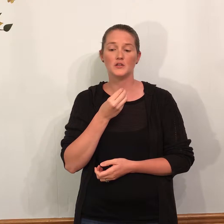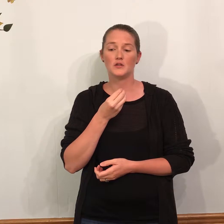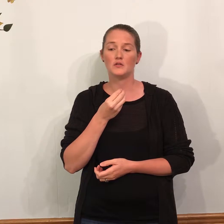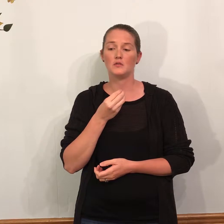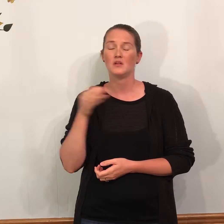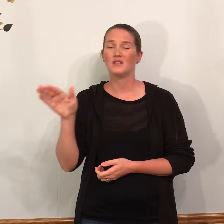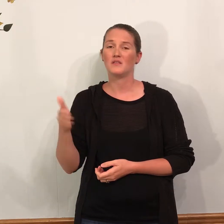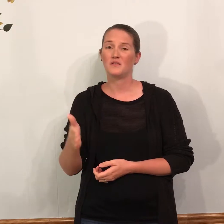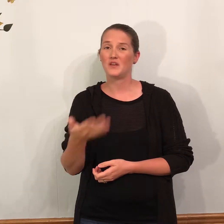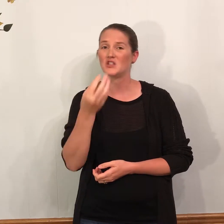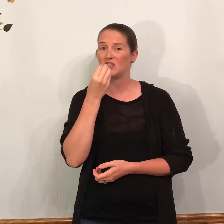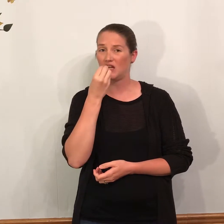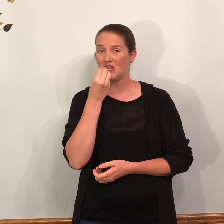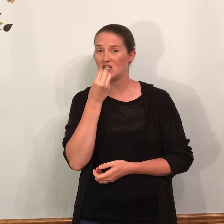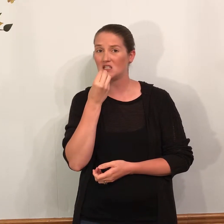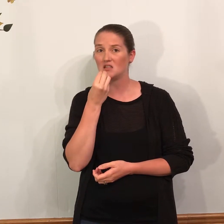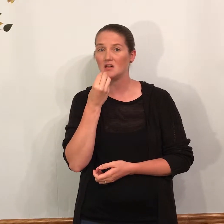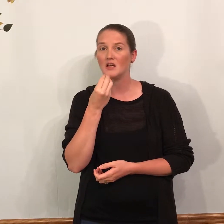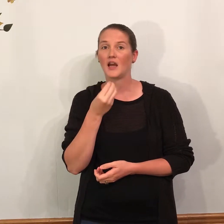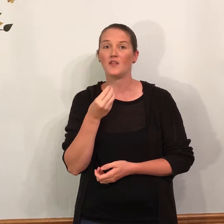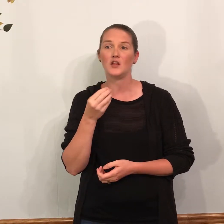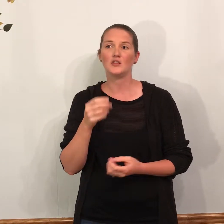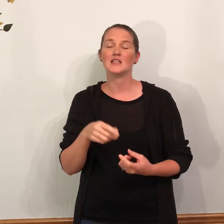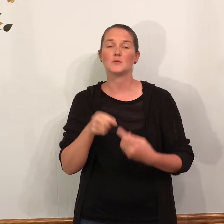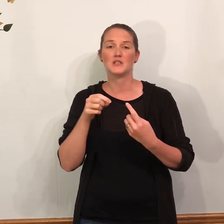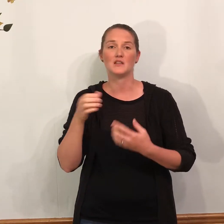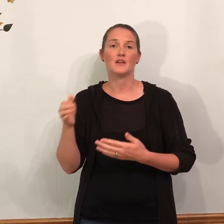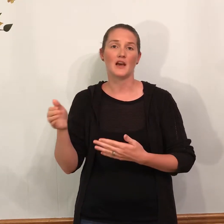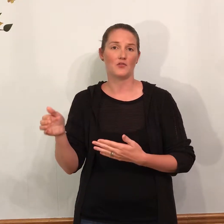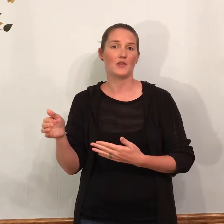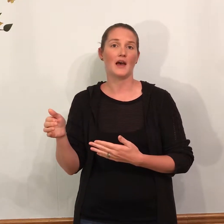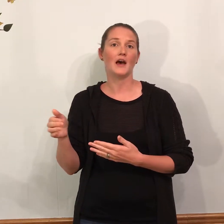do fish eat. And then you can get specific after that.